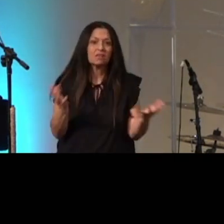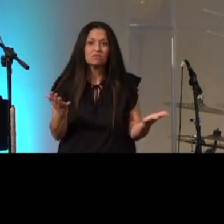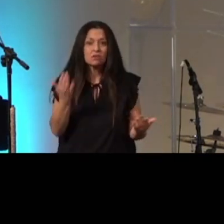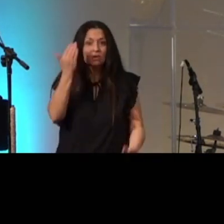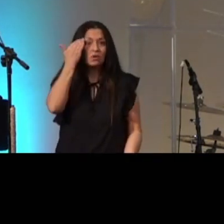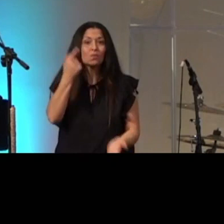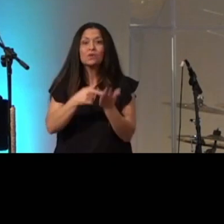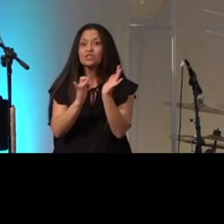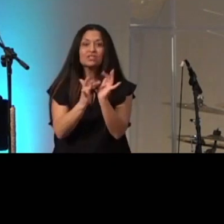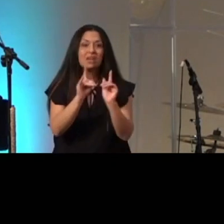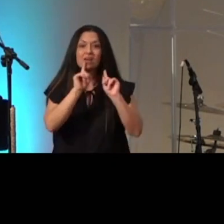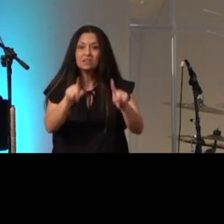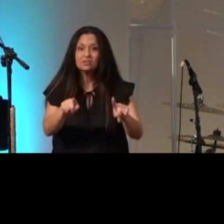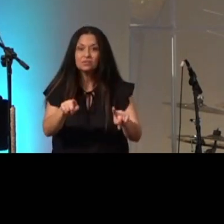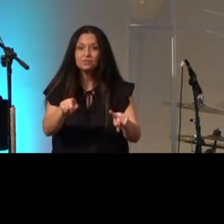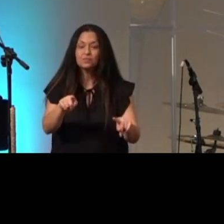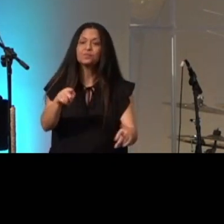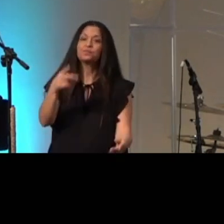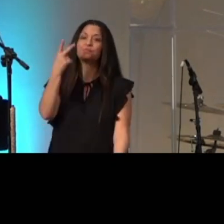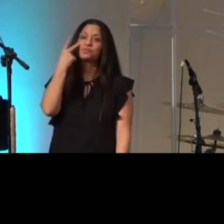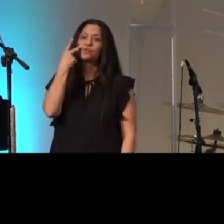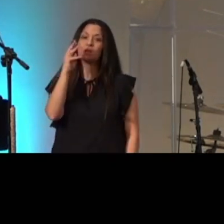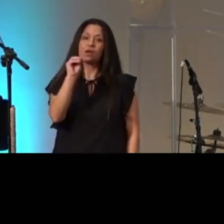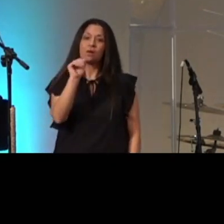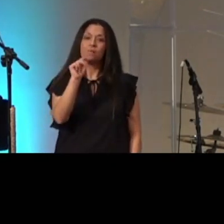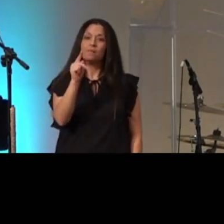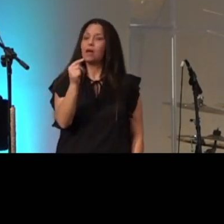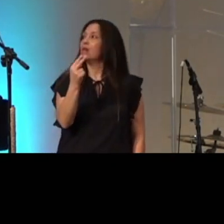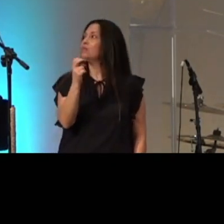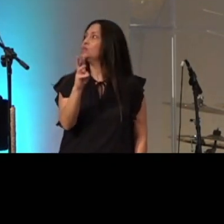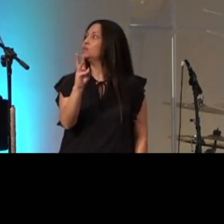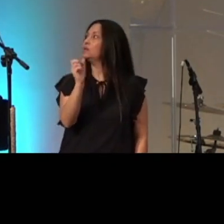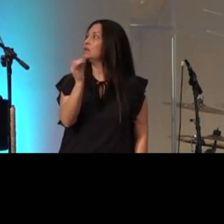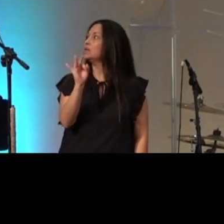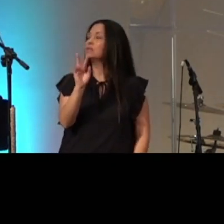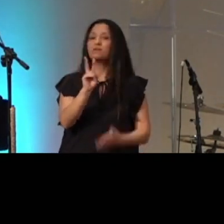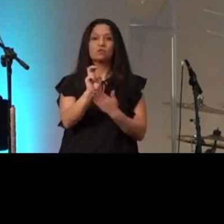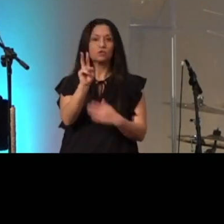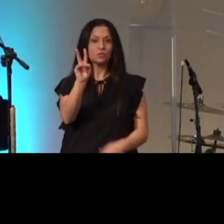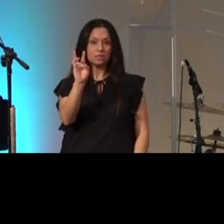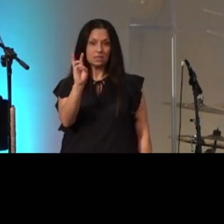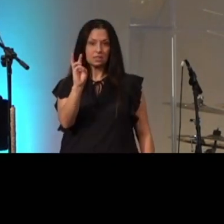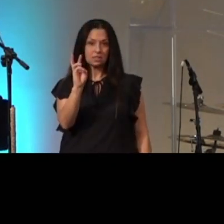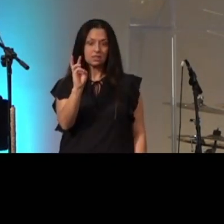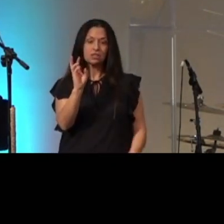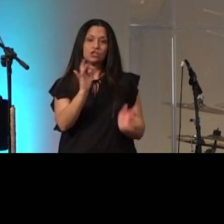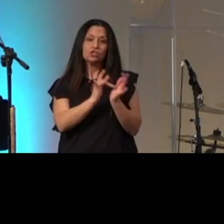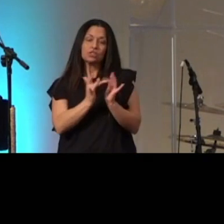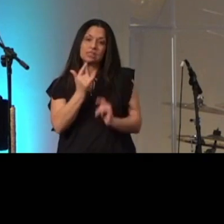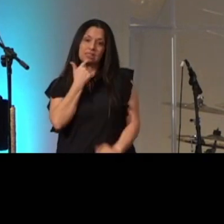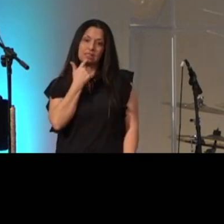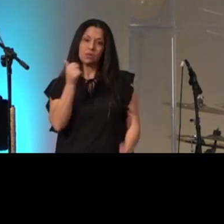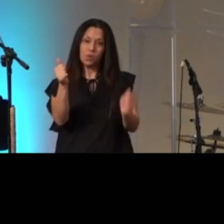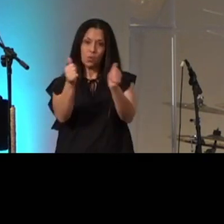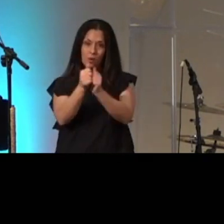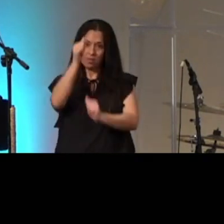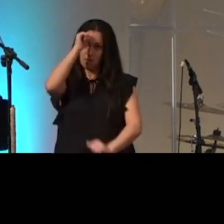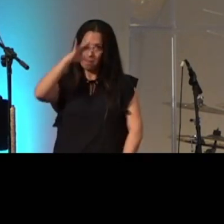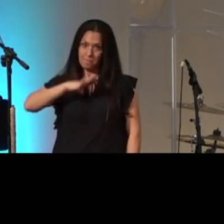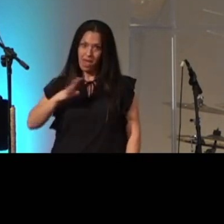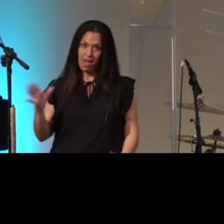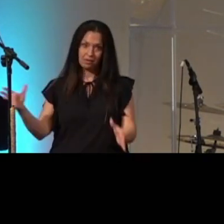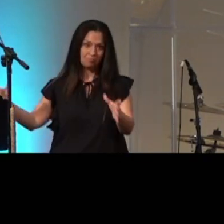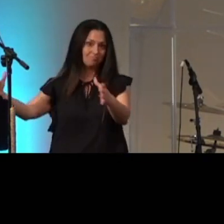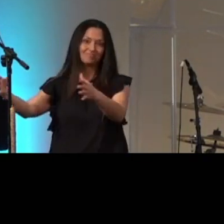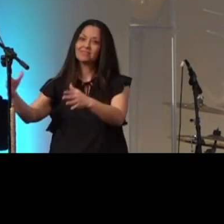it's this Matthew 19 26 but he looked at them and said with man this is impossible